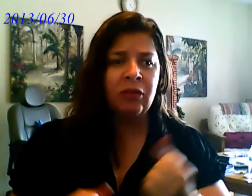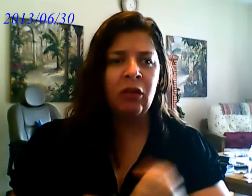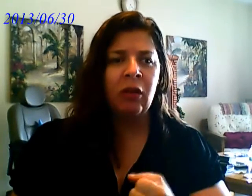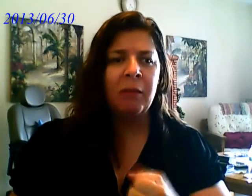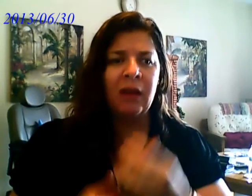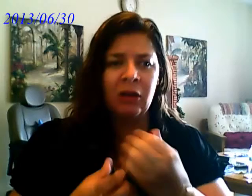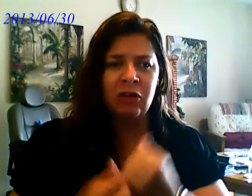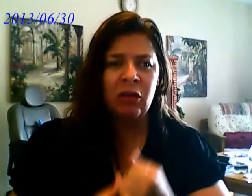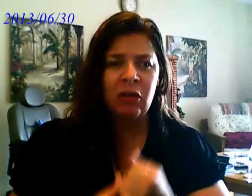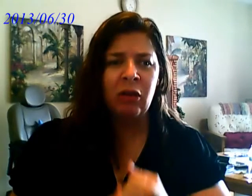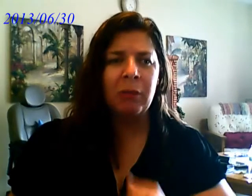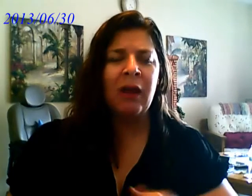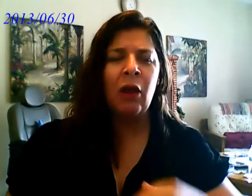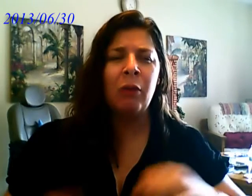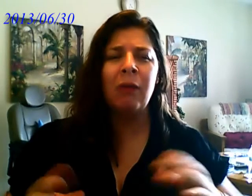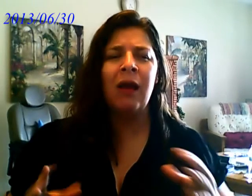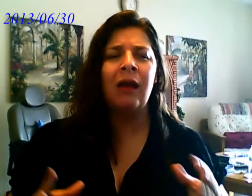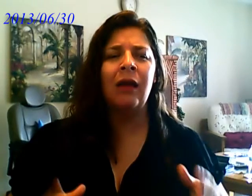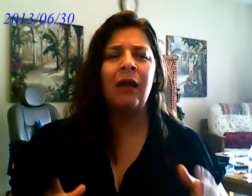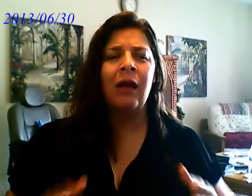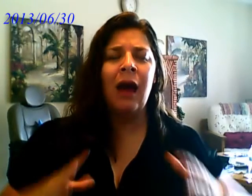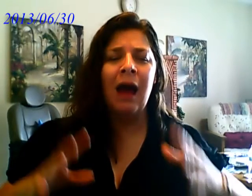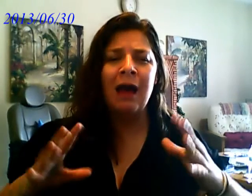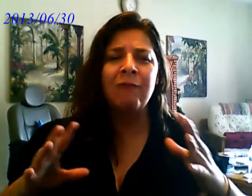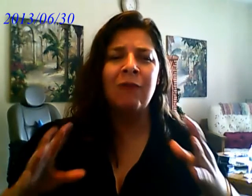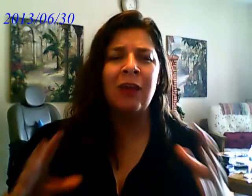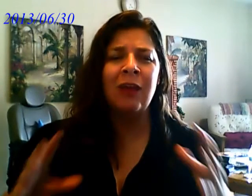good on mine, looks good on mine. Oh, mine. I am the need.